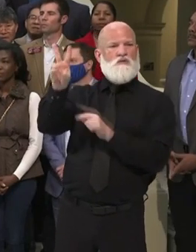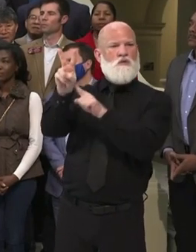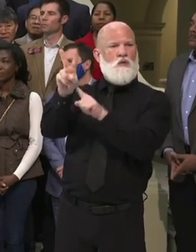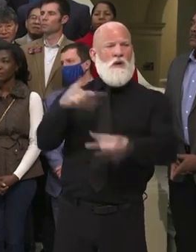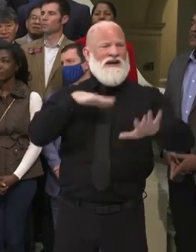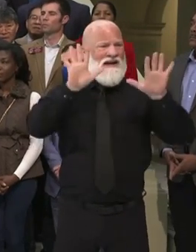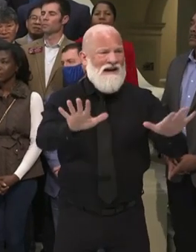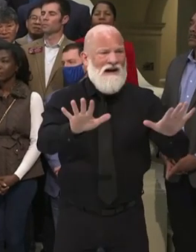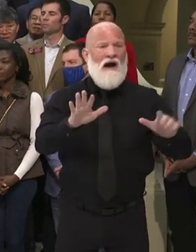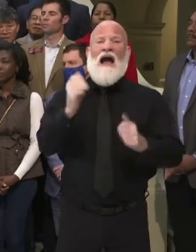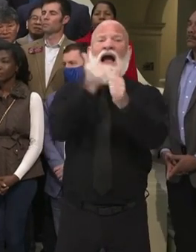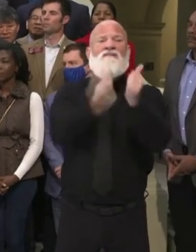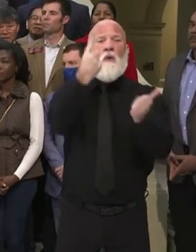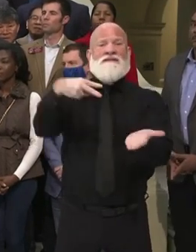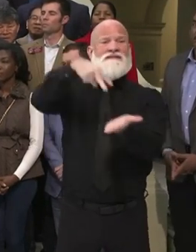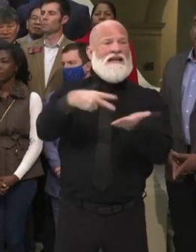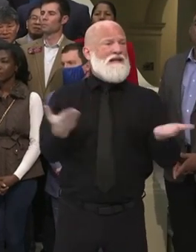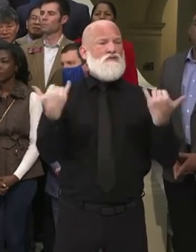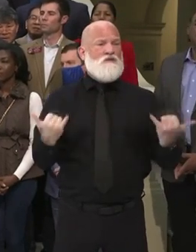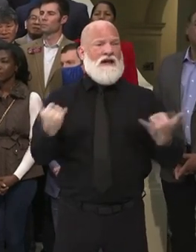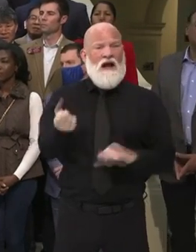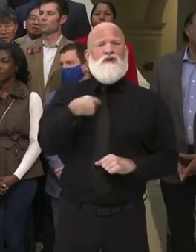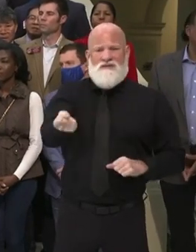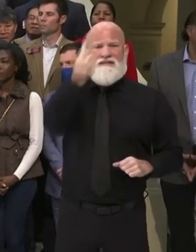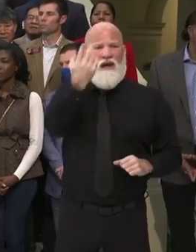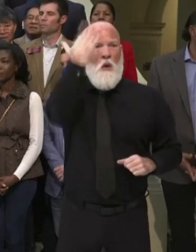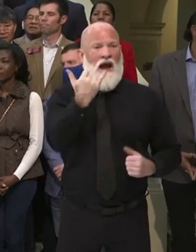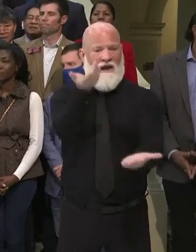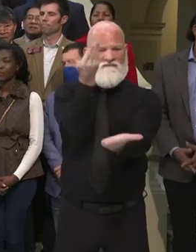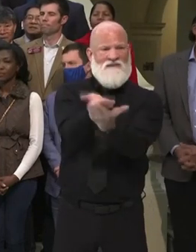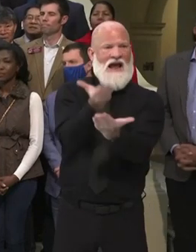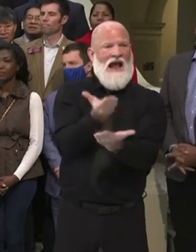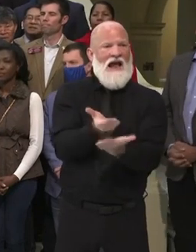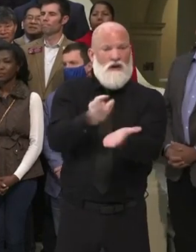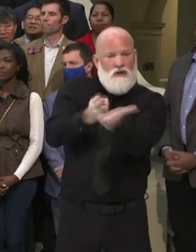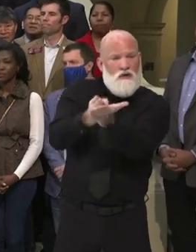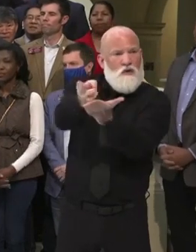at home know why. Because the facts and the truth don't support their narrative.